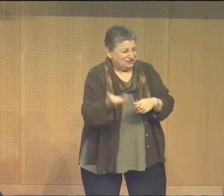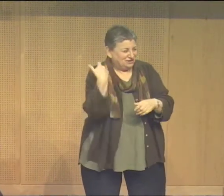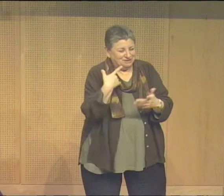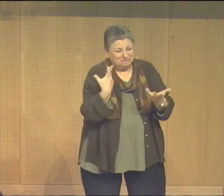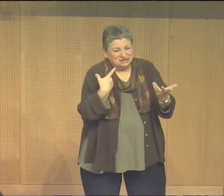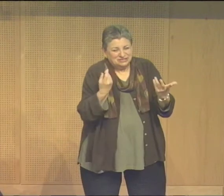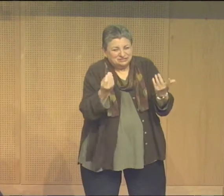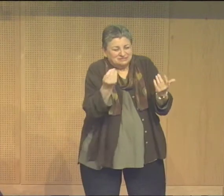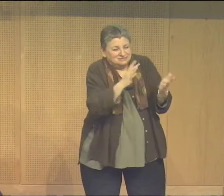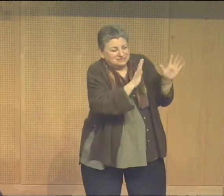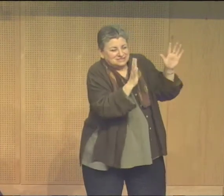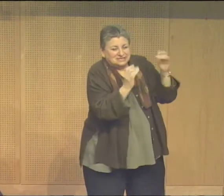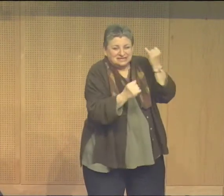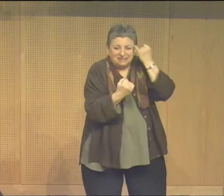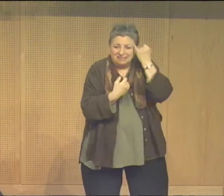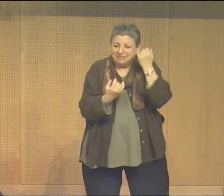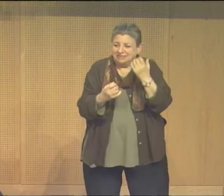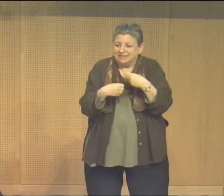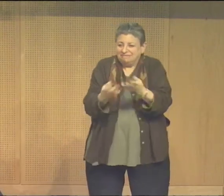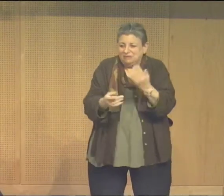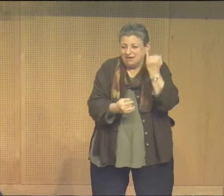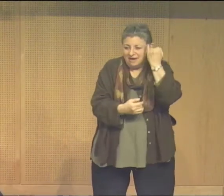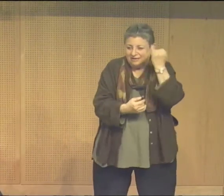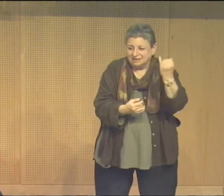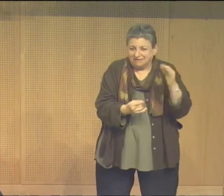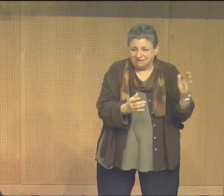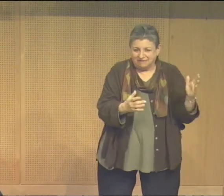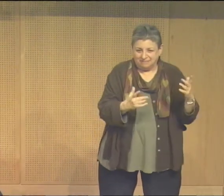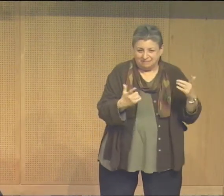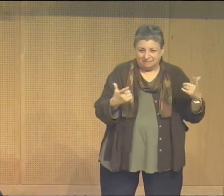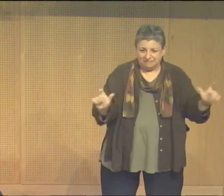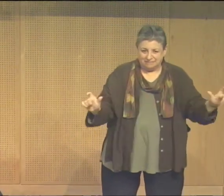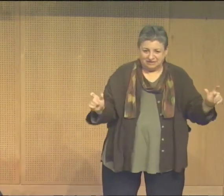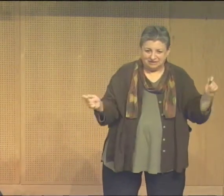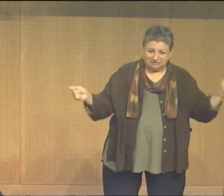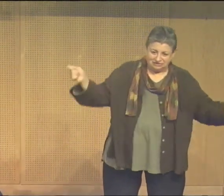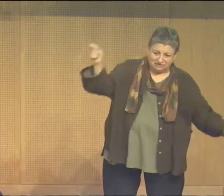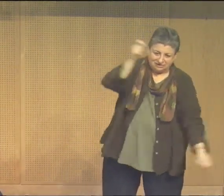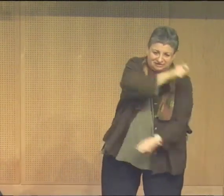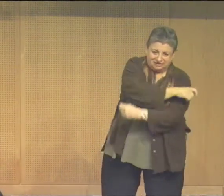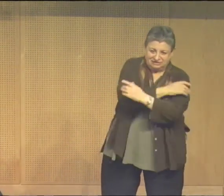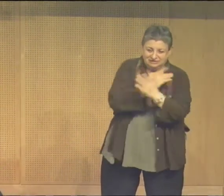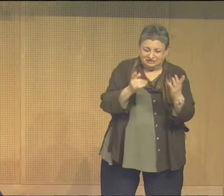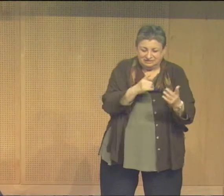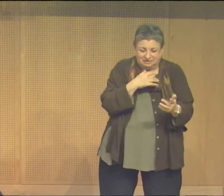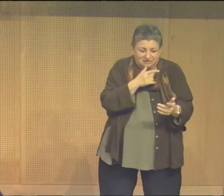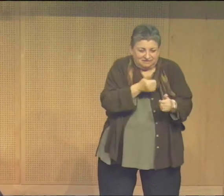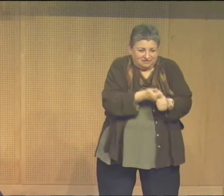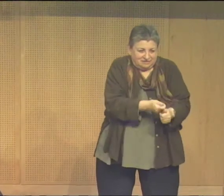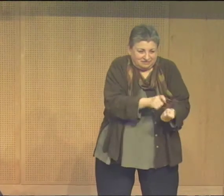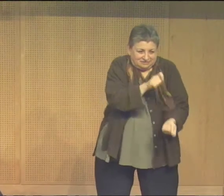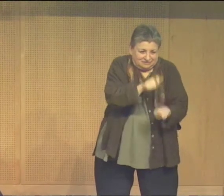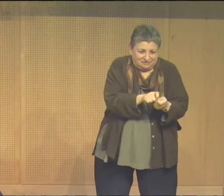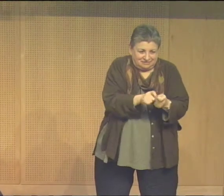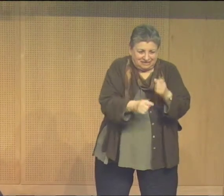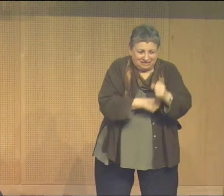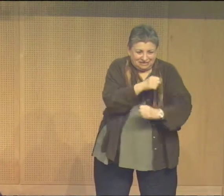Now, of course, the name hearing impaired wasn't thought up 100 years ago. So I've taken a little